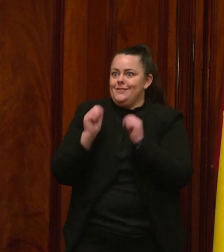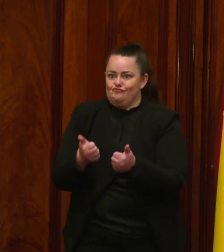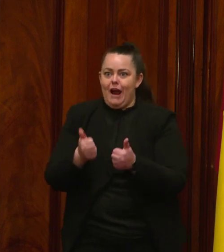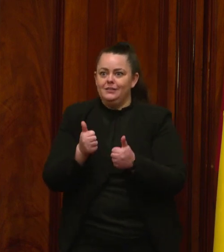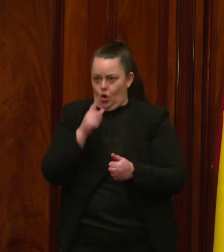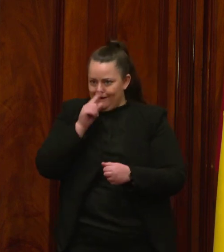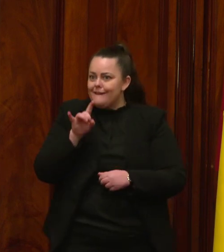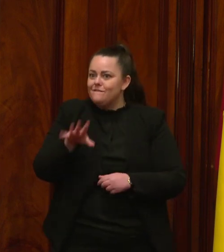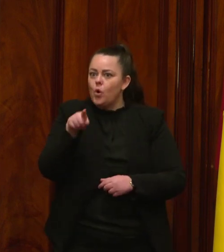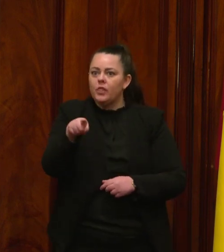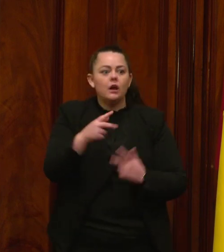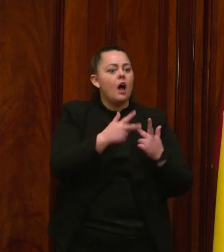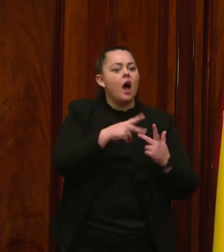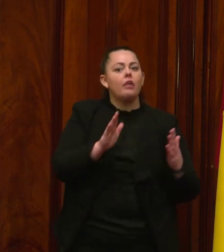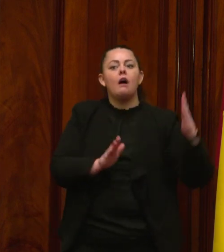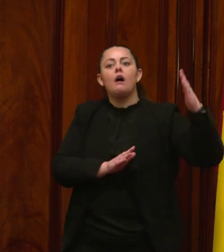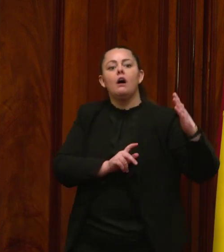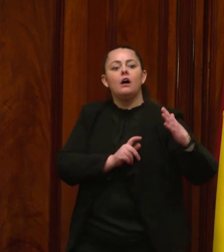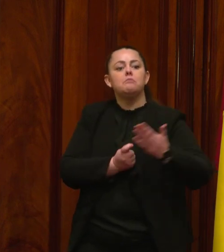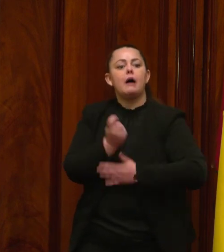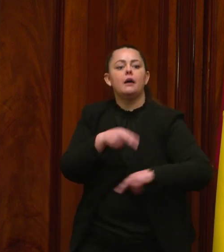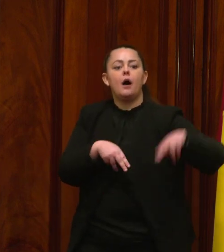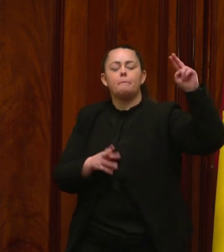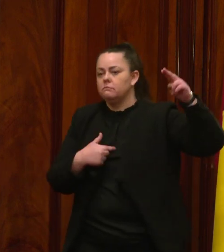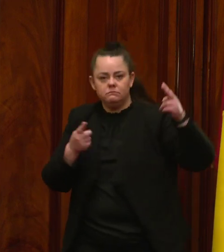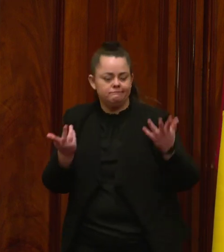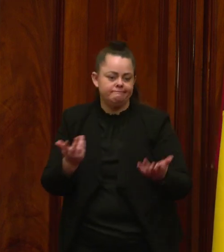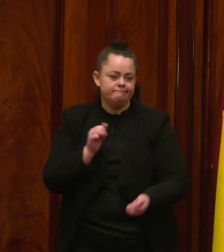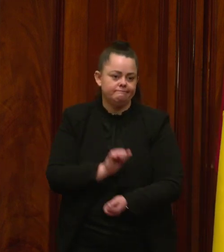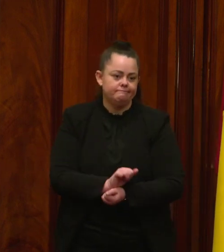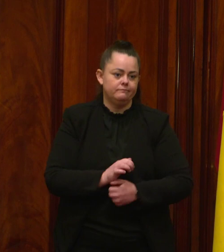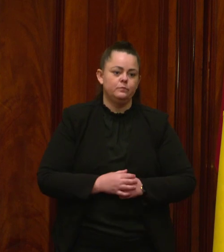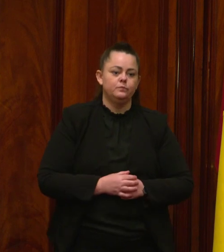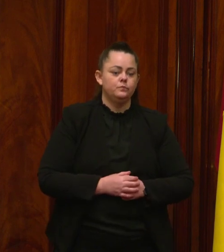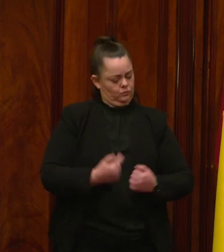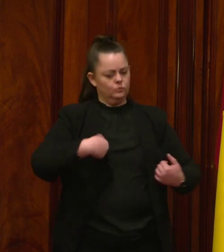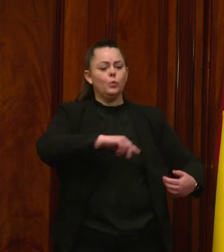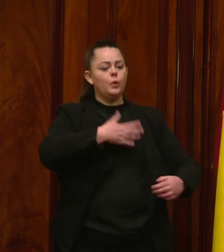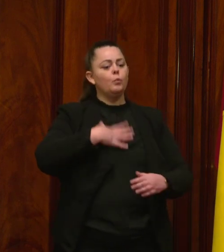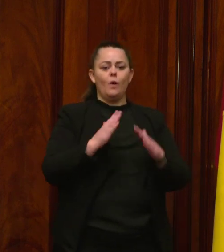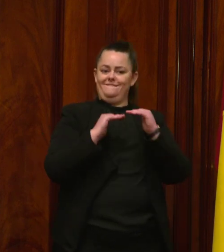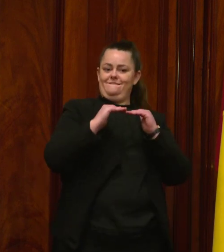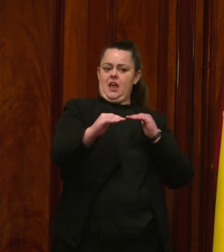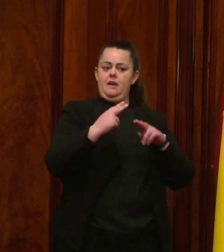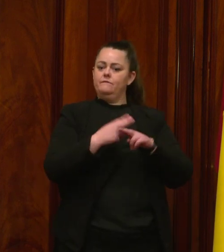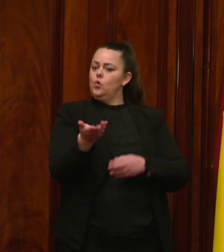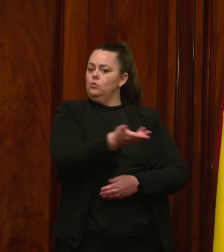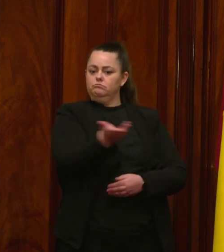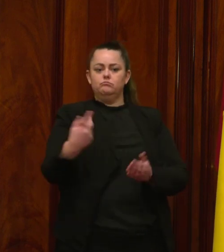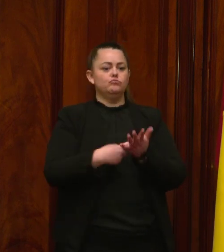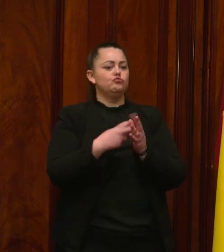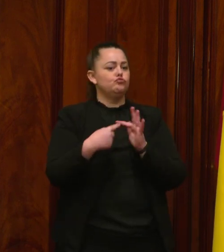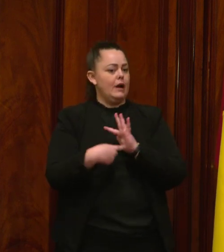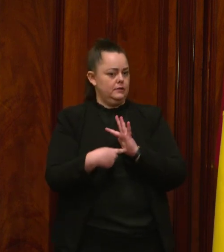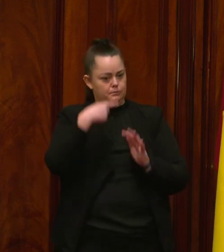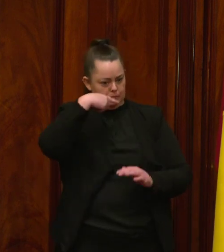elected to tackle housing affordability and to deliver a better and fairer deal for renters. It is a significant challenge,